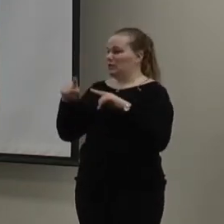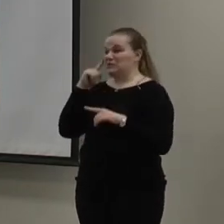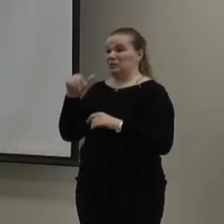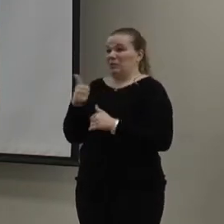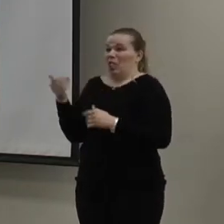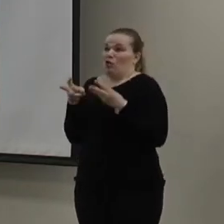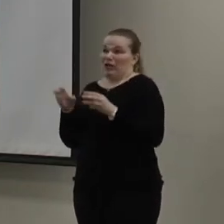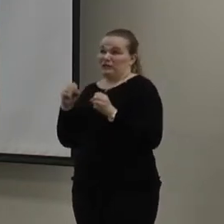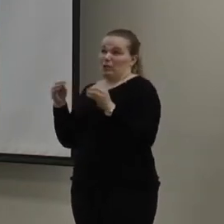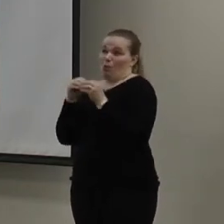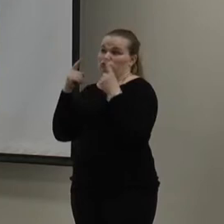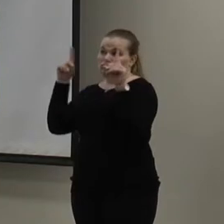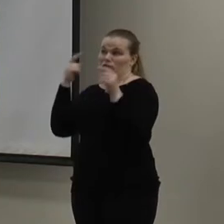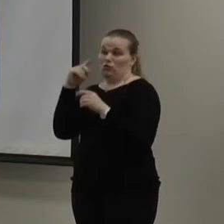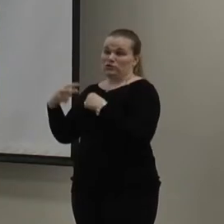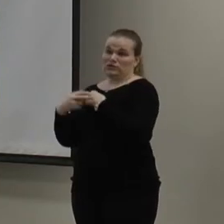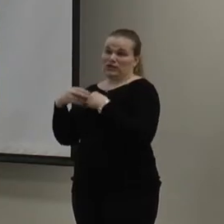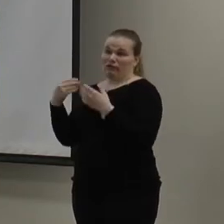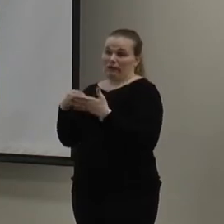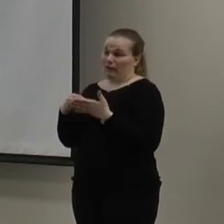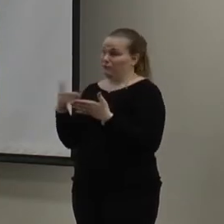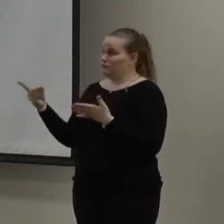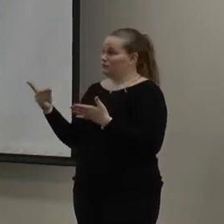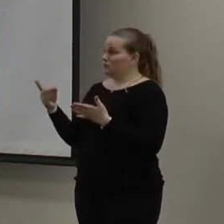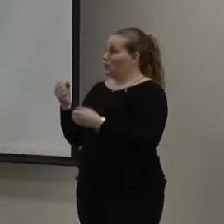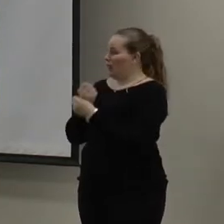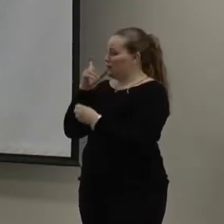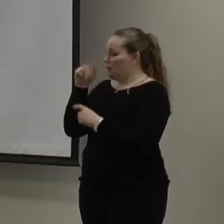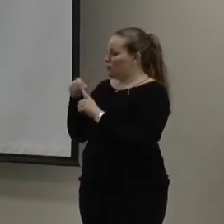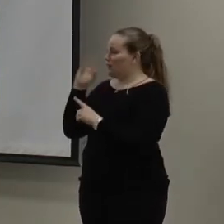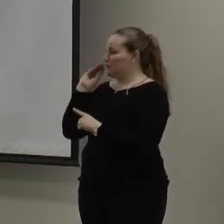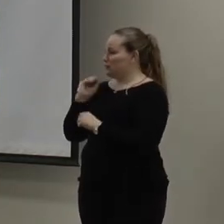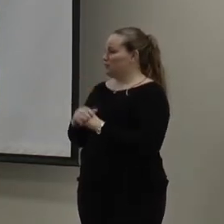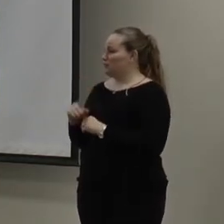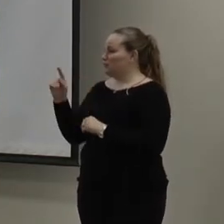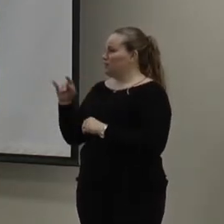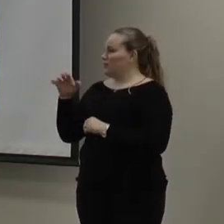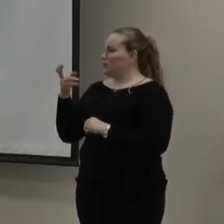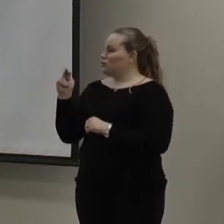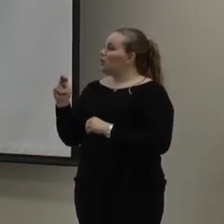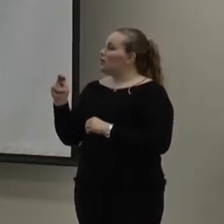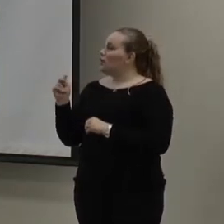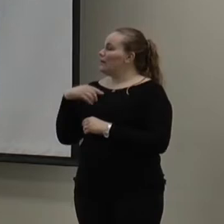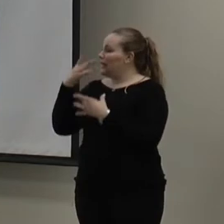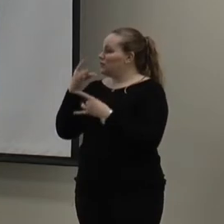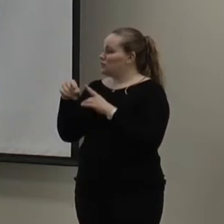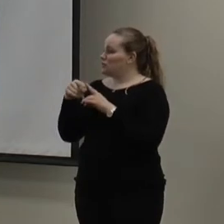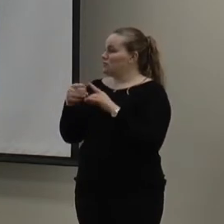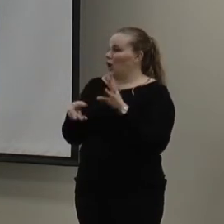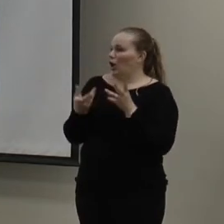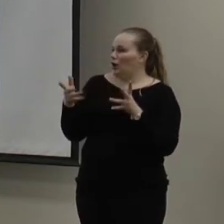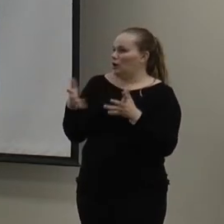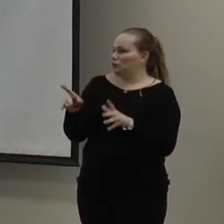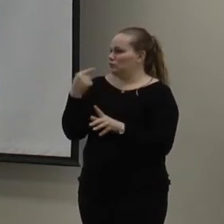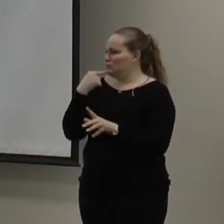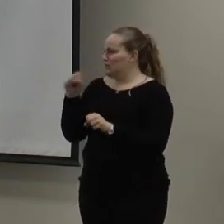other ways that I can be more efficient. Yeah. I would love to hear some more about your solar experience as well. John, guys are interested in the, in addition to what's been said,